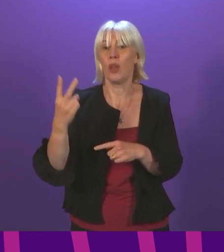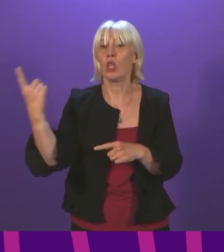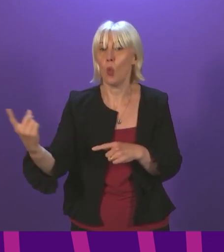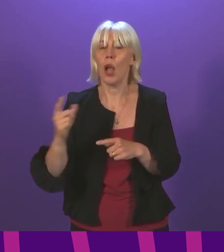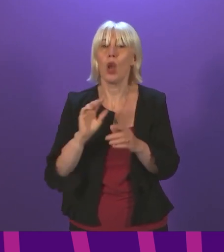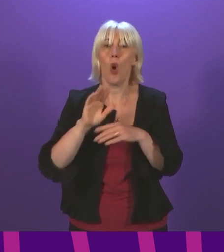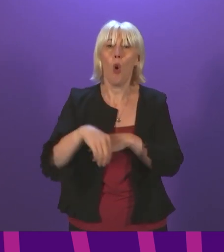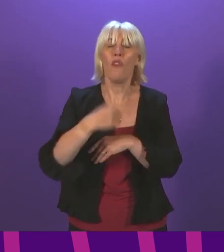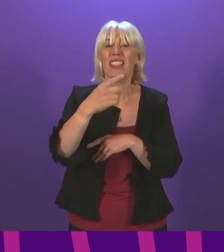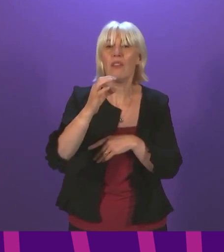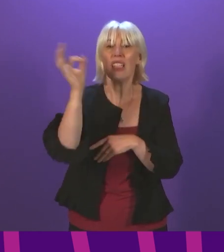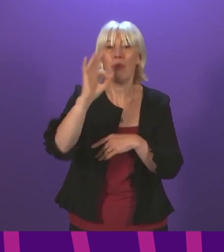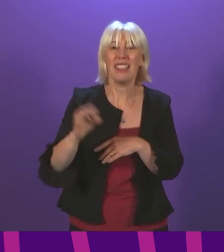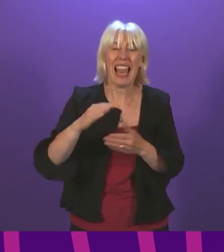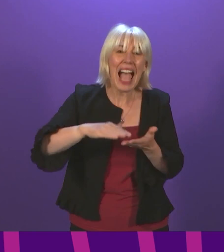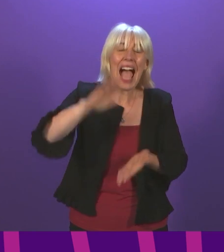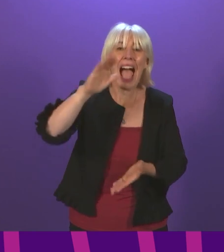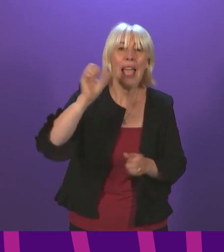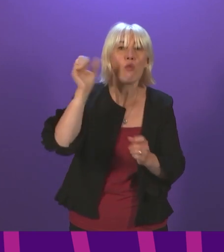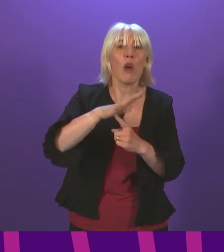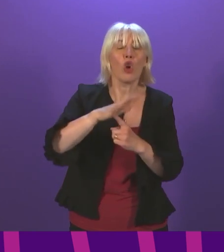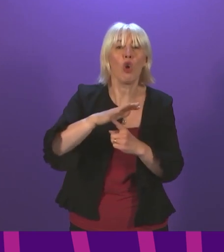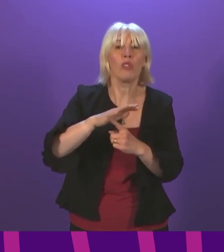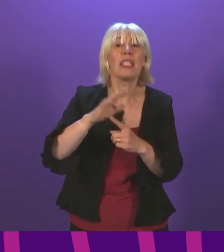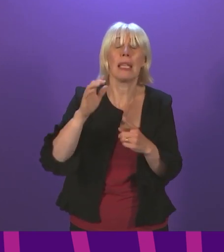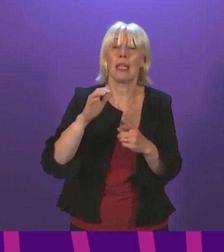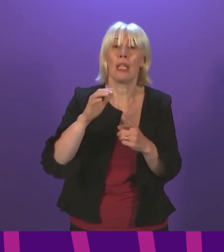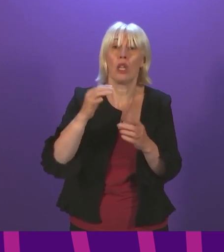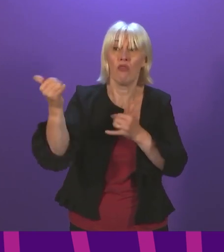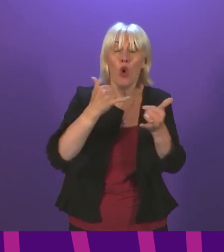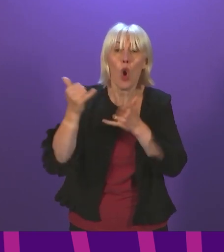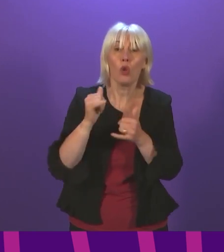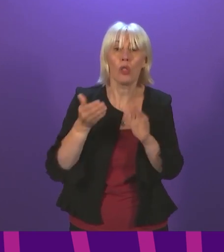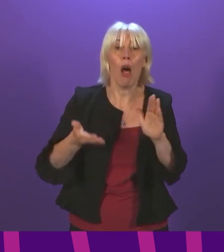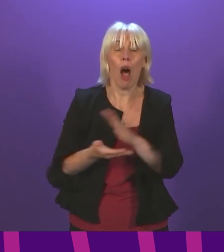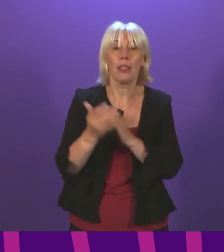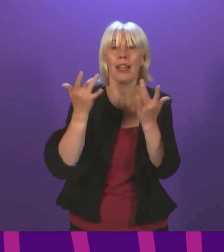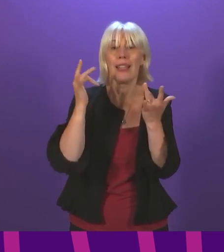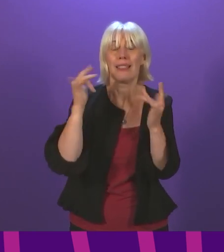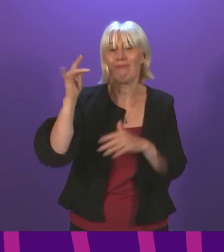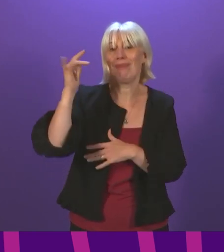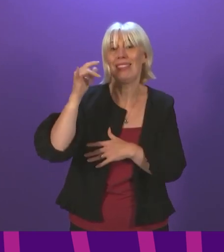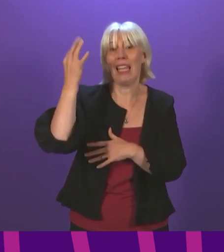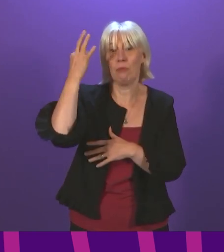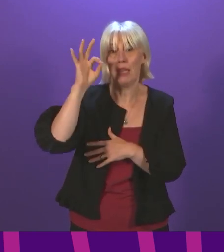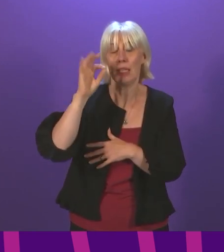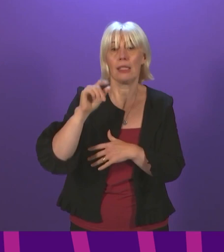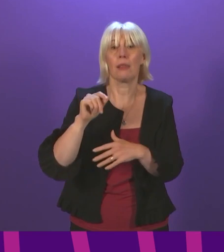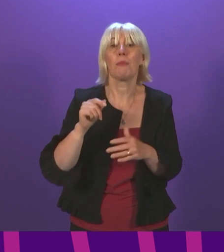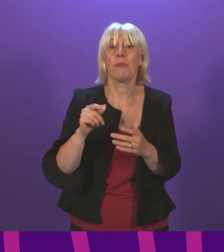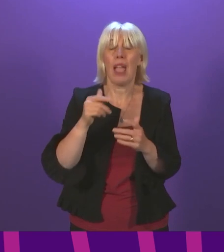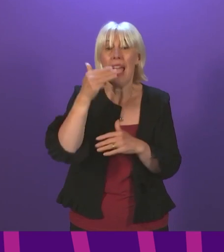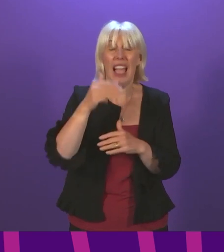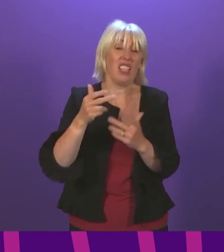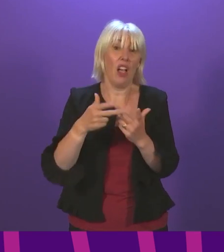to over 70% of the highest priority calls in under 10 minutes and over 99% in under 30 minutes.